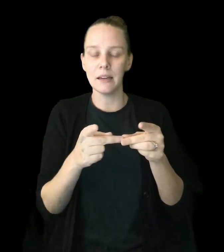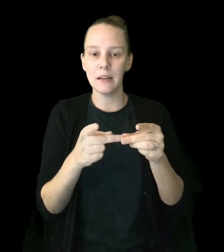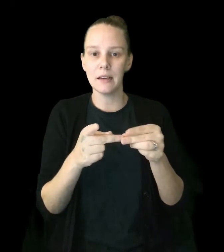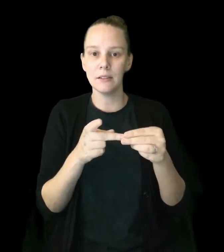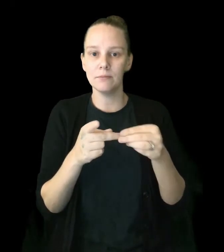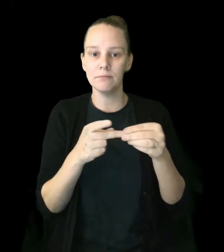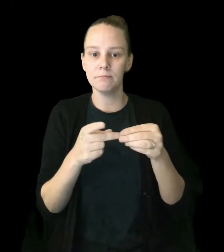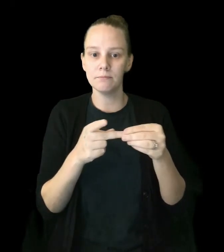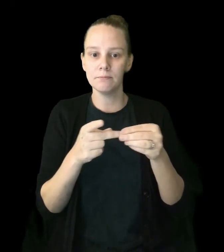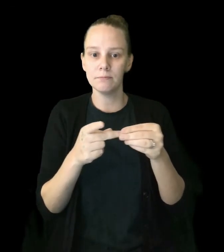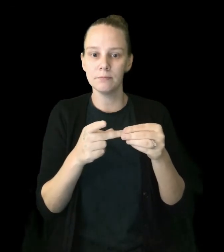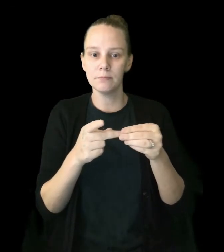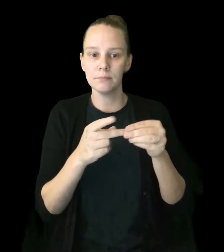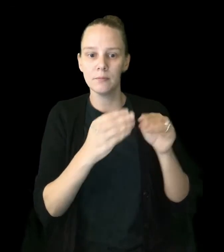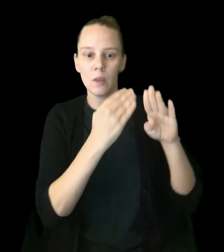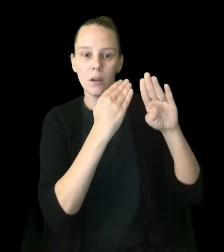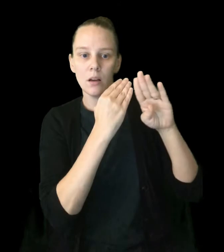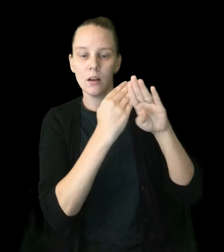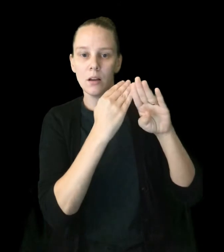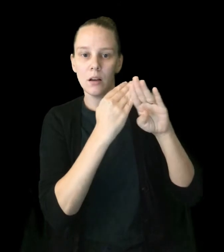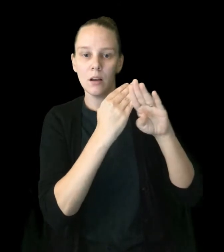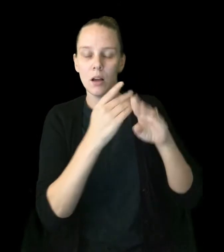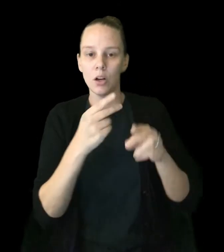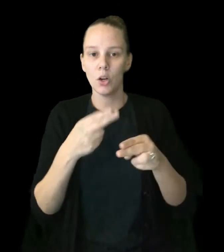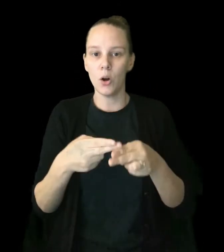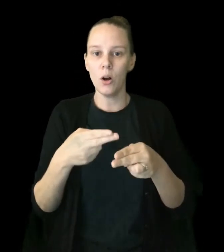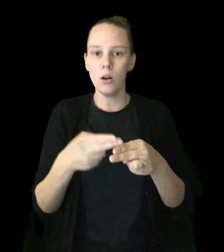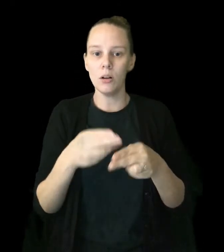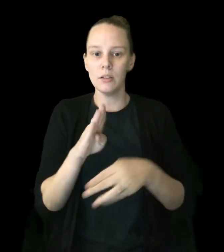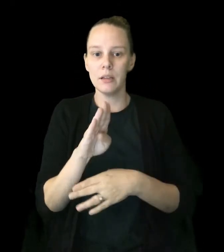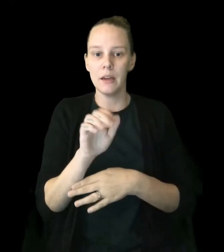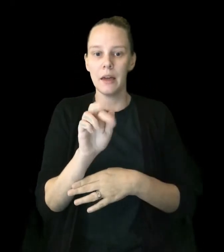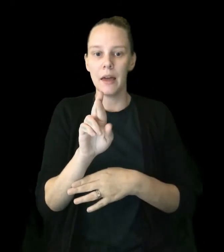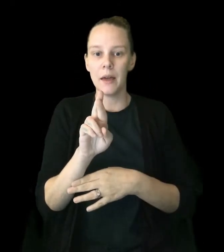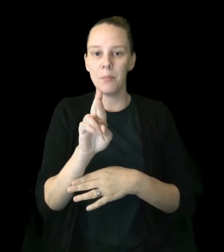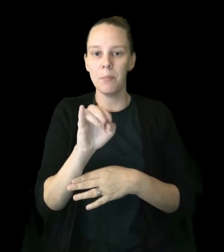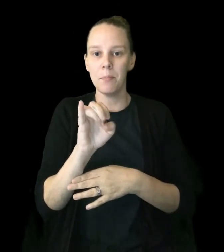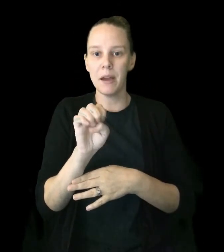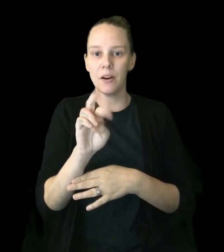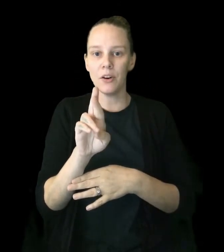called a barrier.